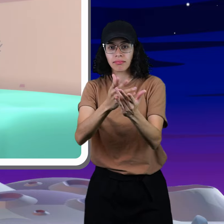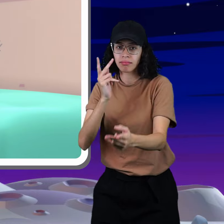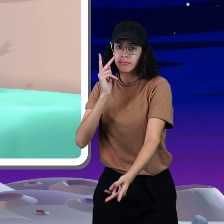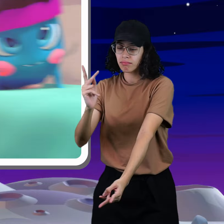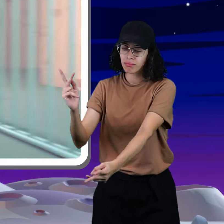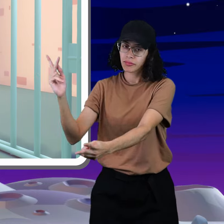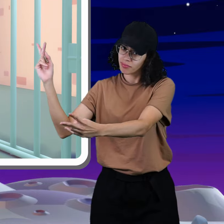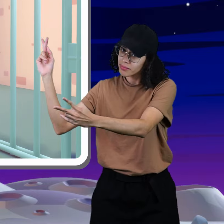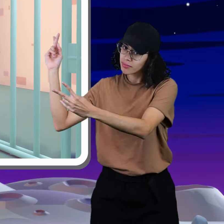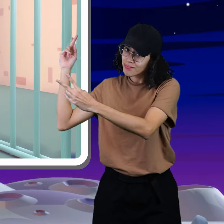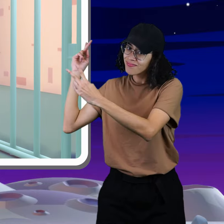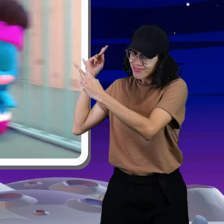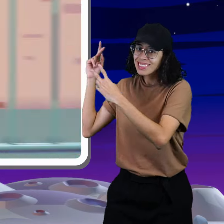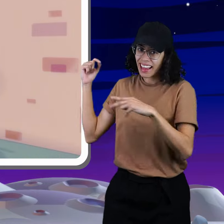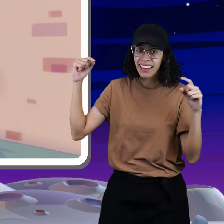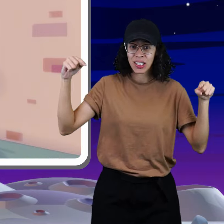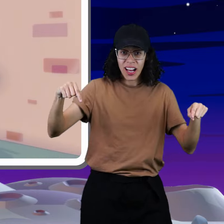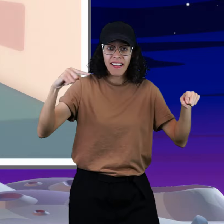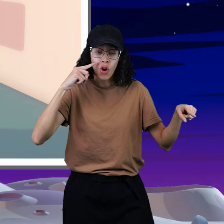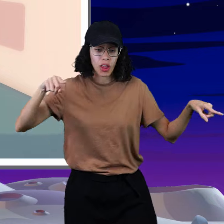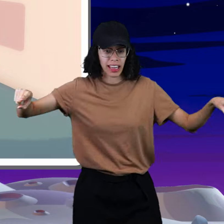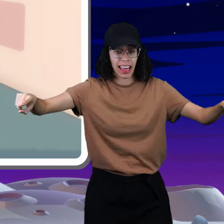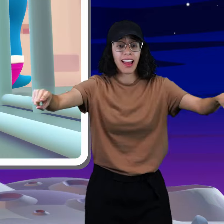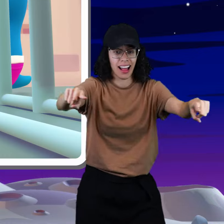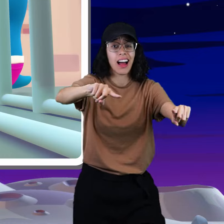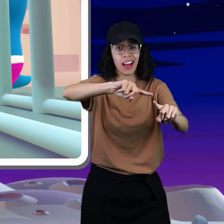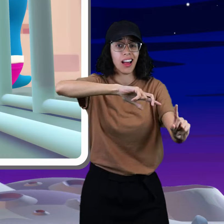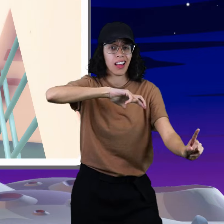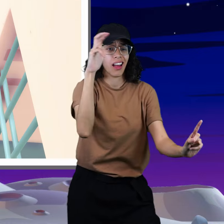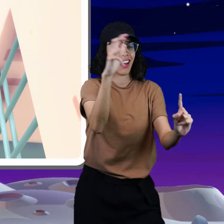throw it back, eh, throw it back, eh, and there's one for the champions